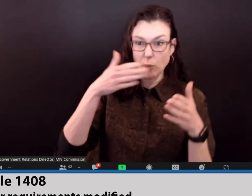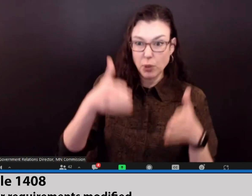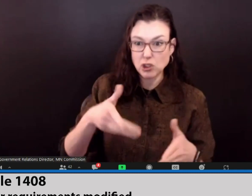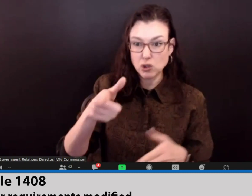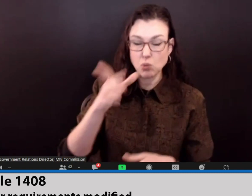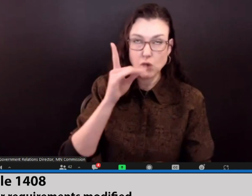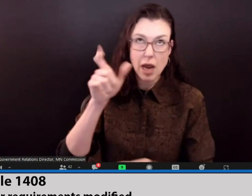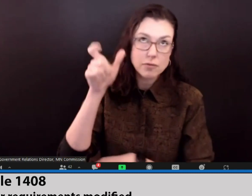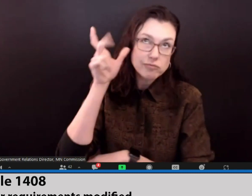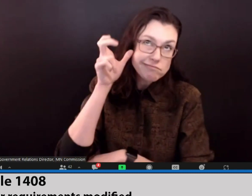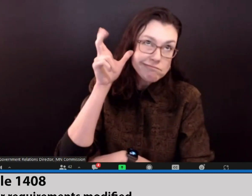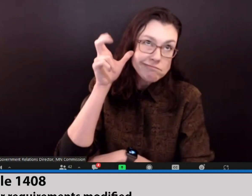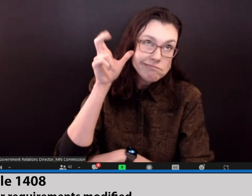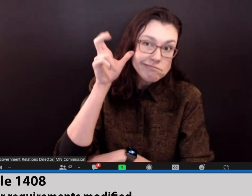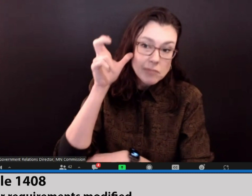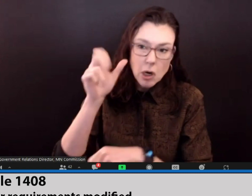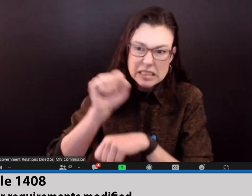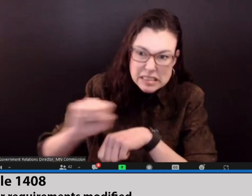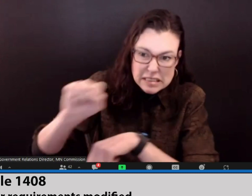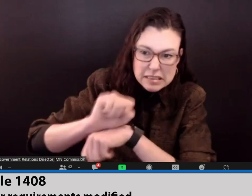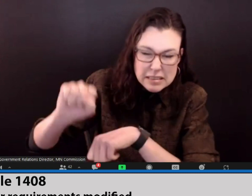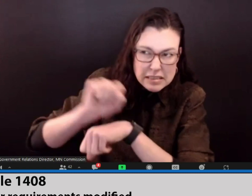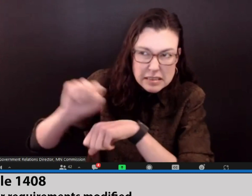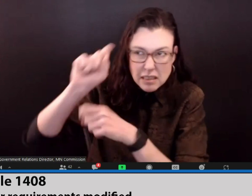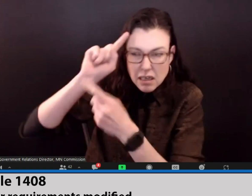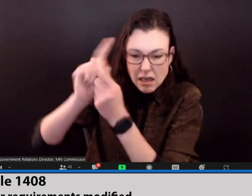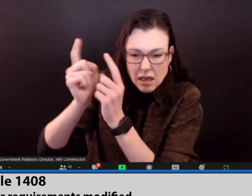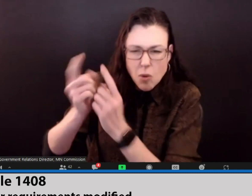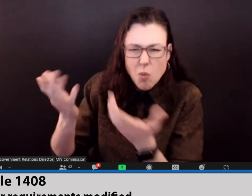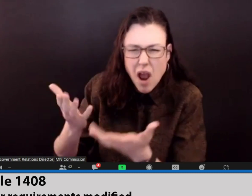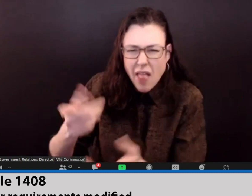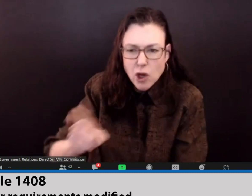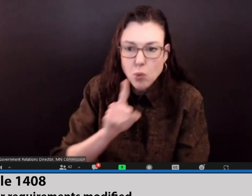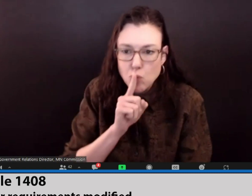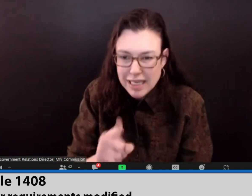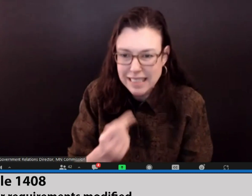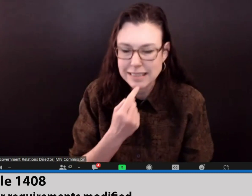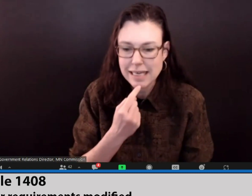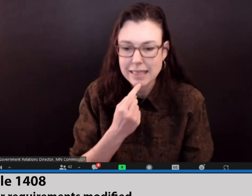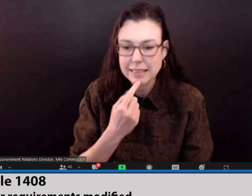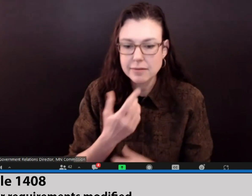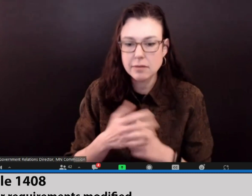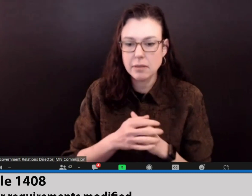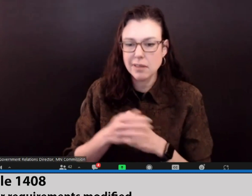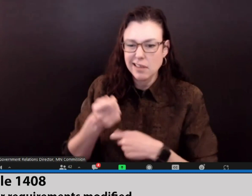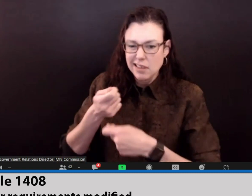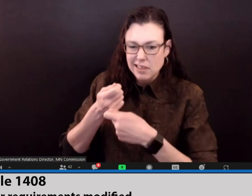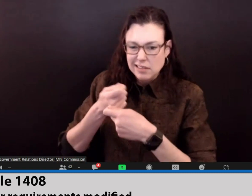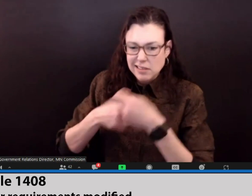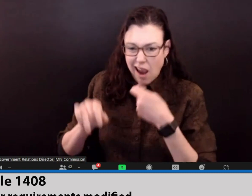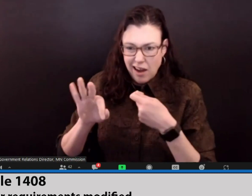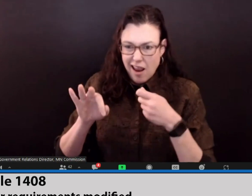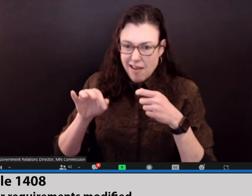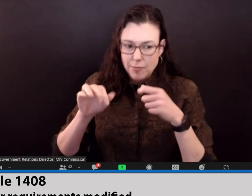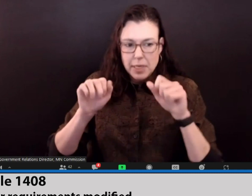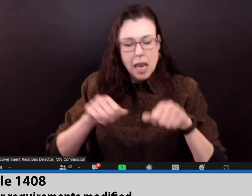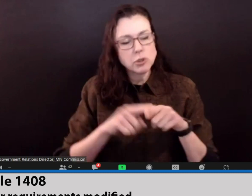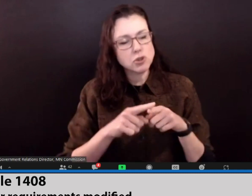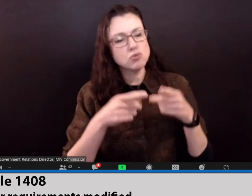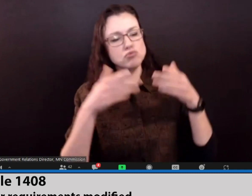You would have to work extra hard just to figure out what they're really saying instead of being able